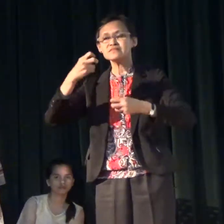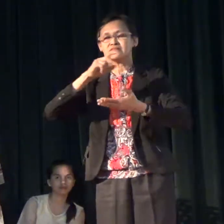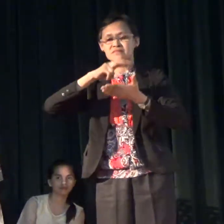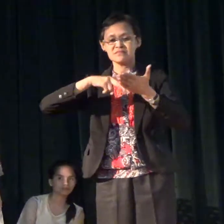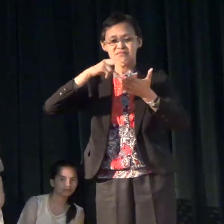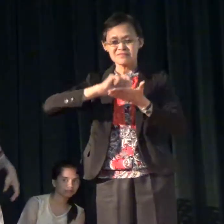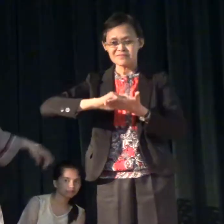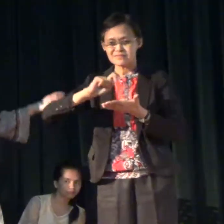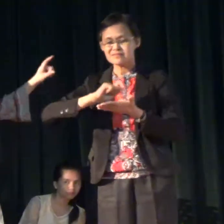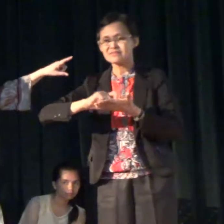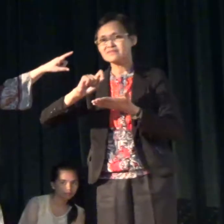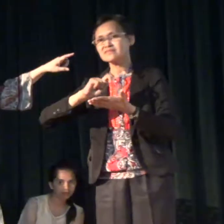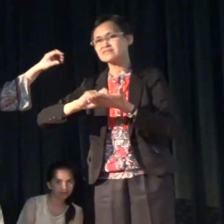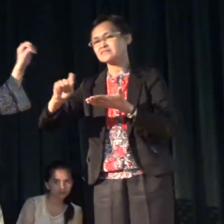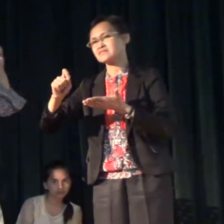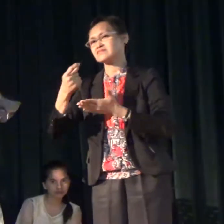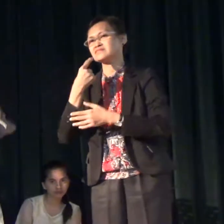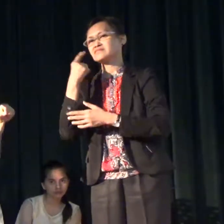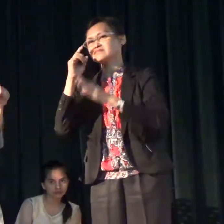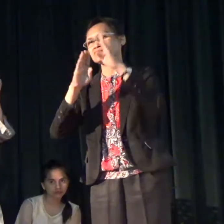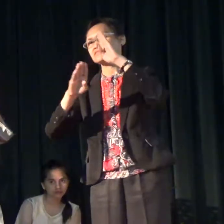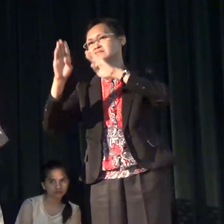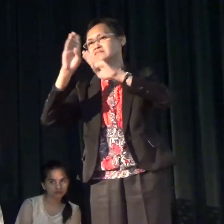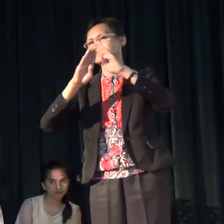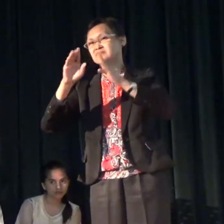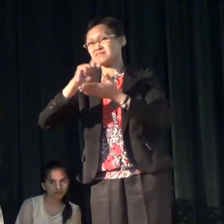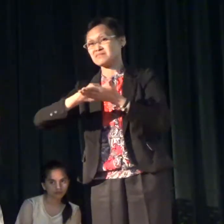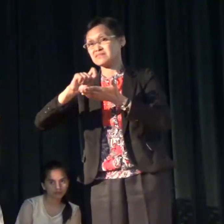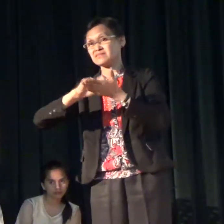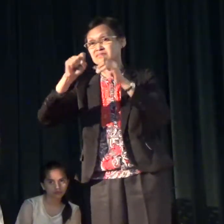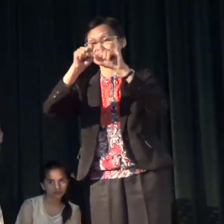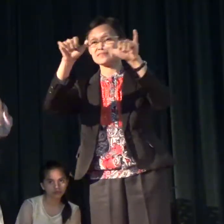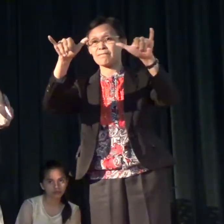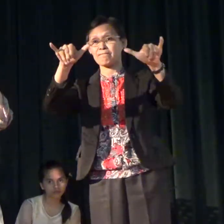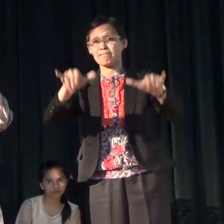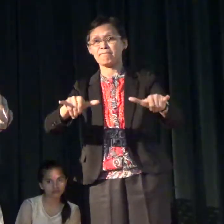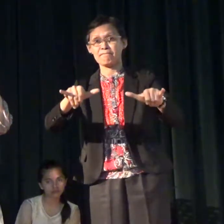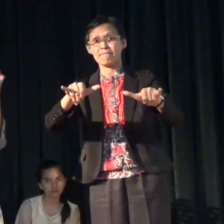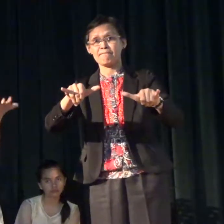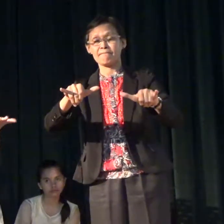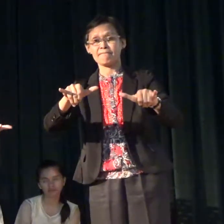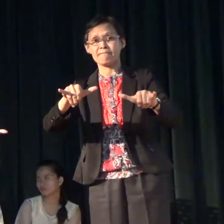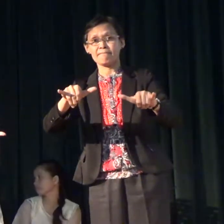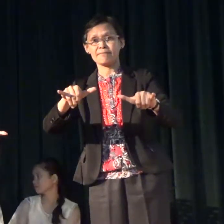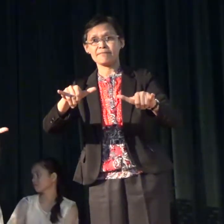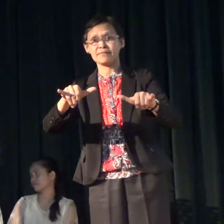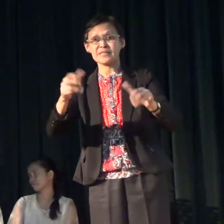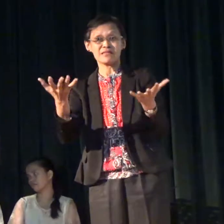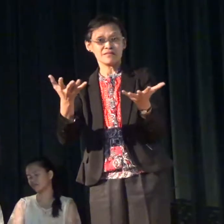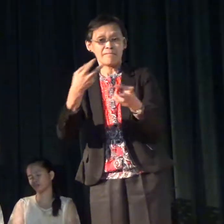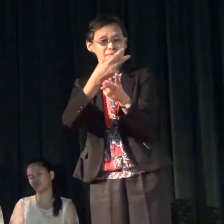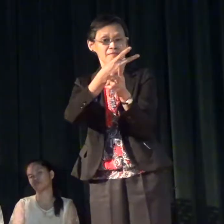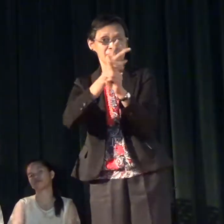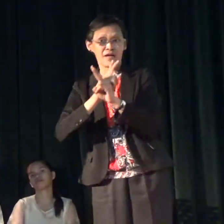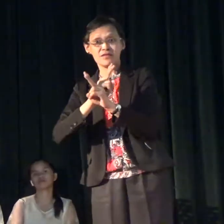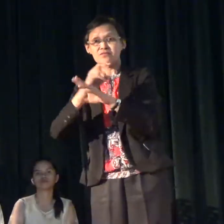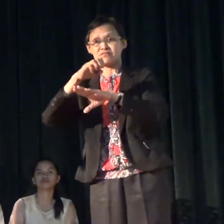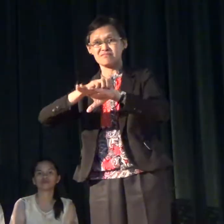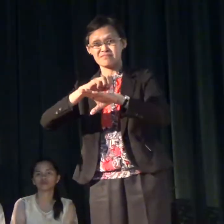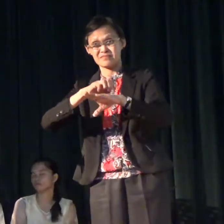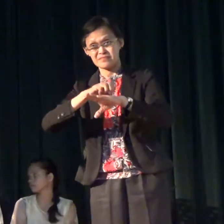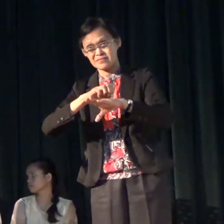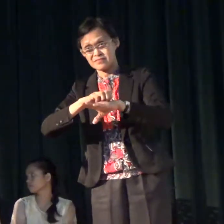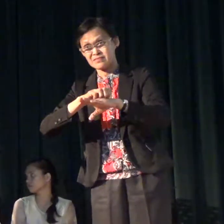and writing, because the writing system, and we borrowed the English writing system,